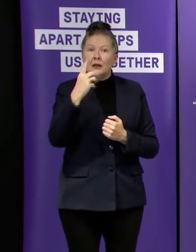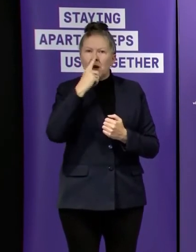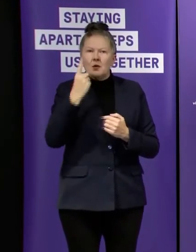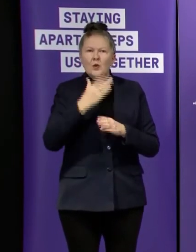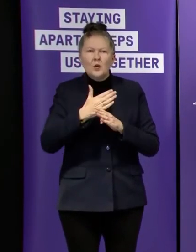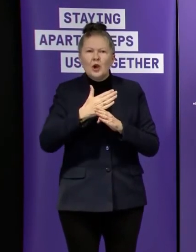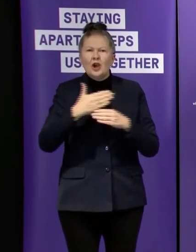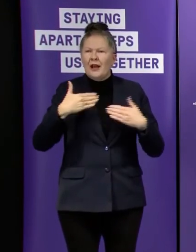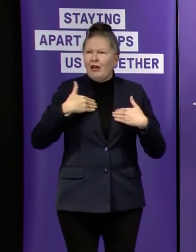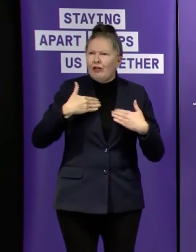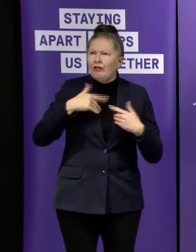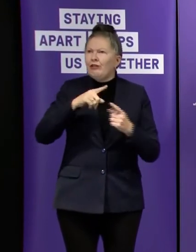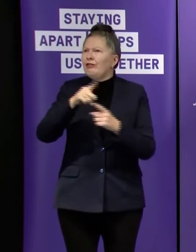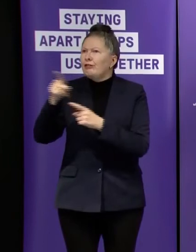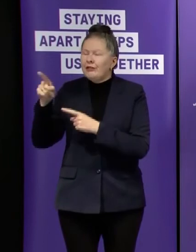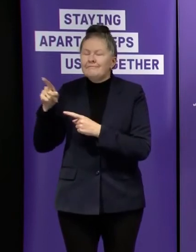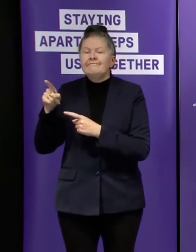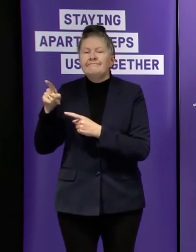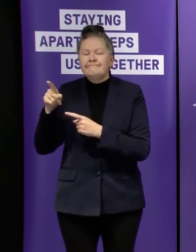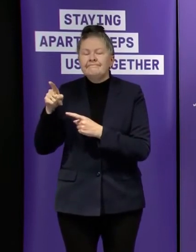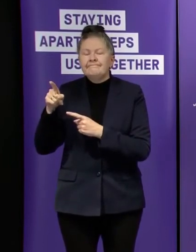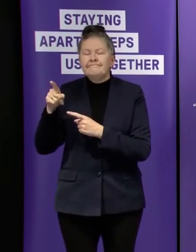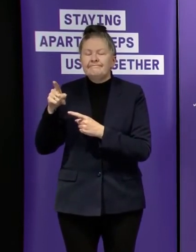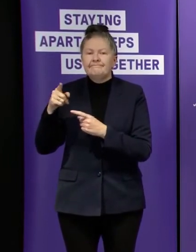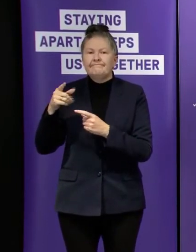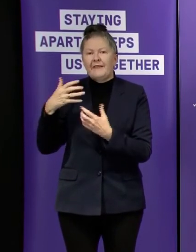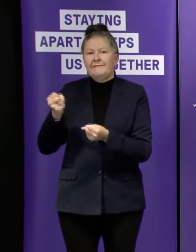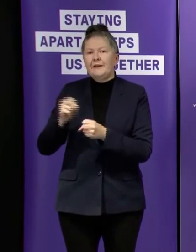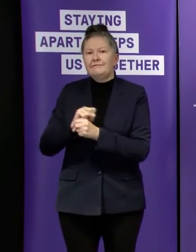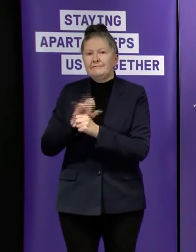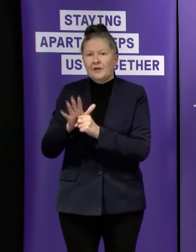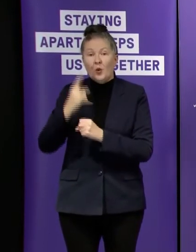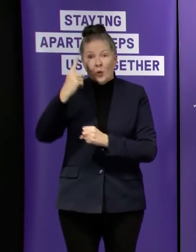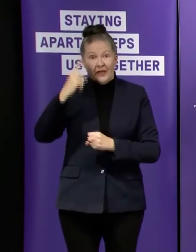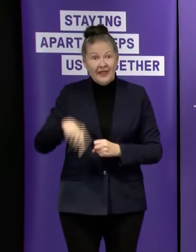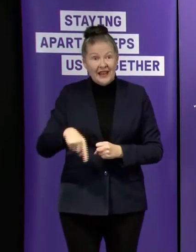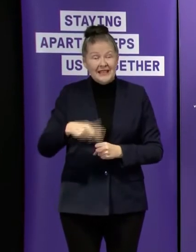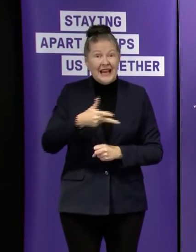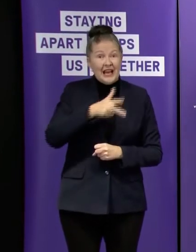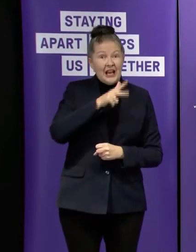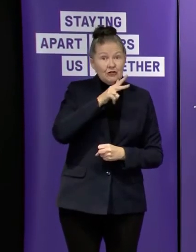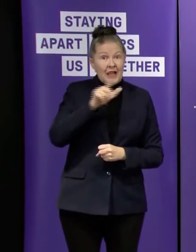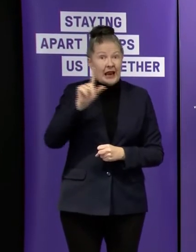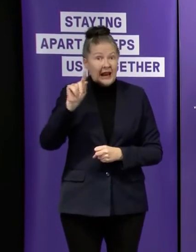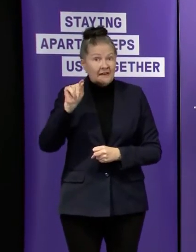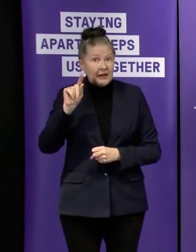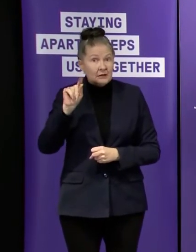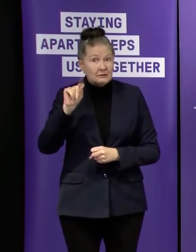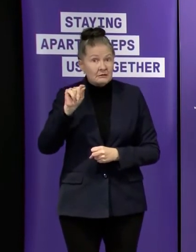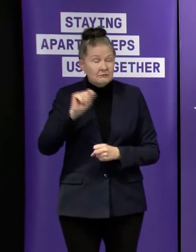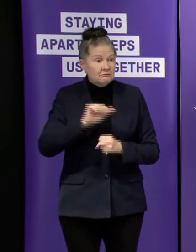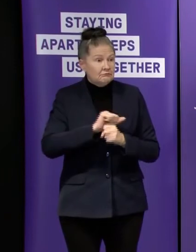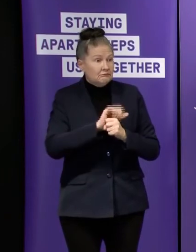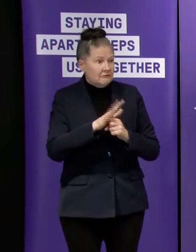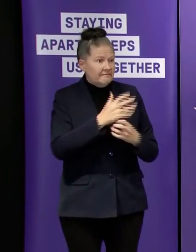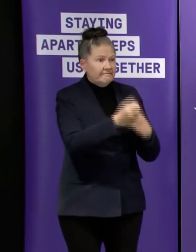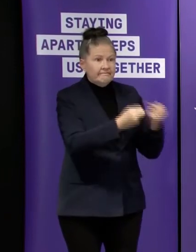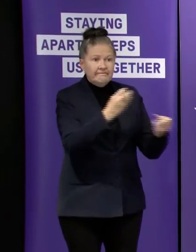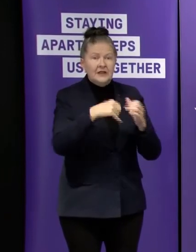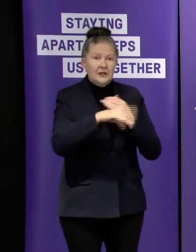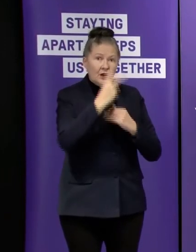are active cases there are 1811 active cases in aged care settings